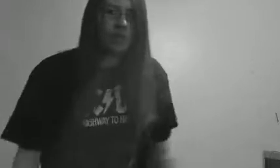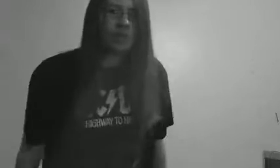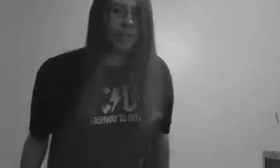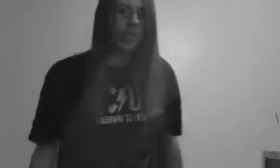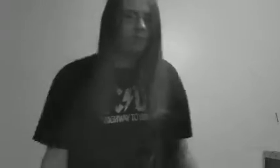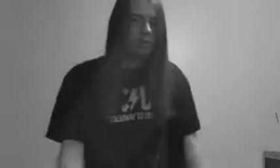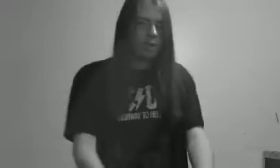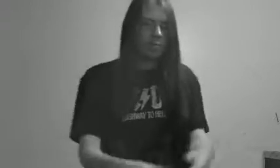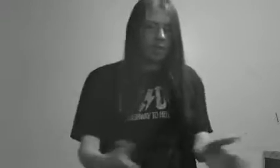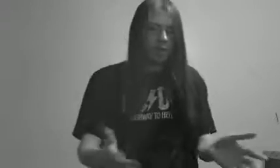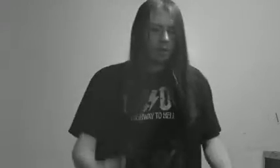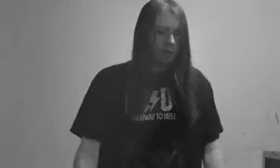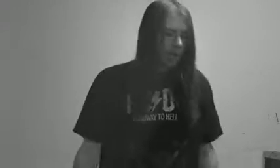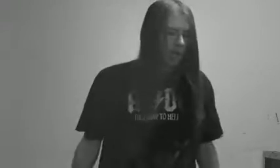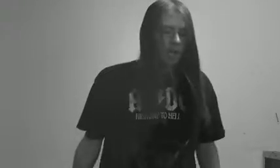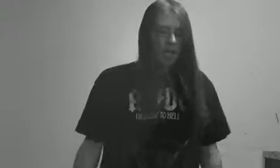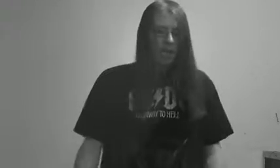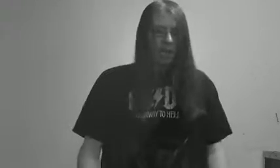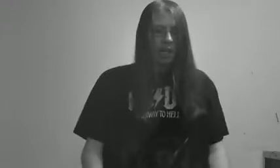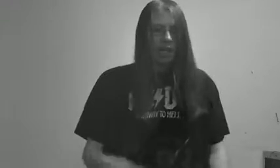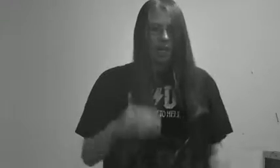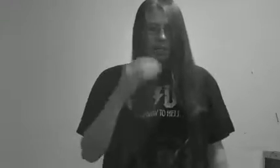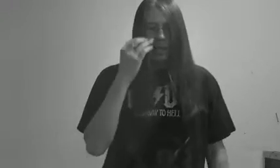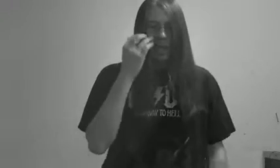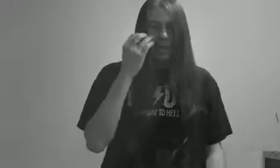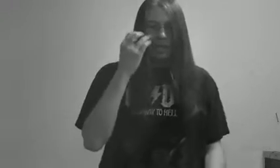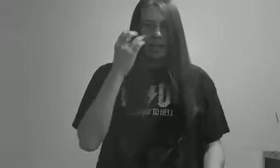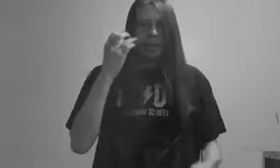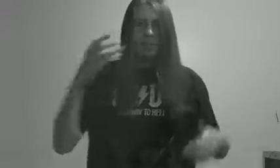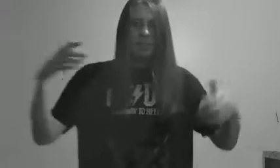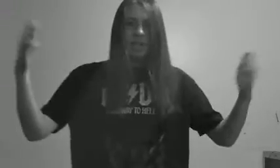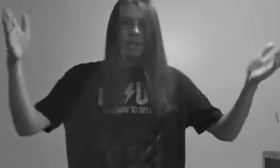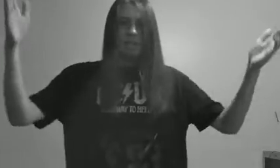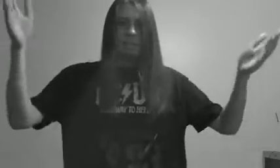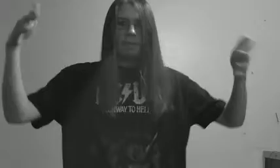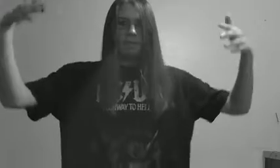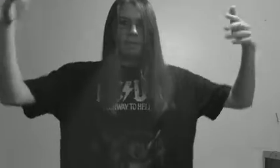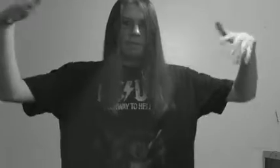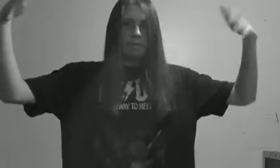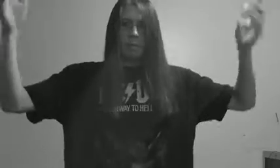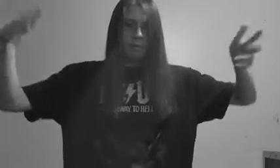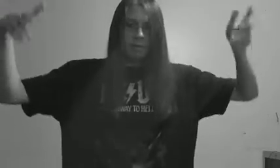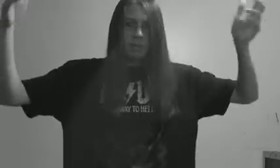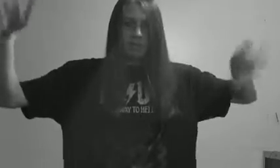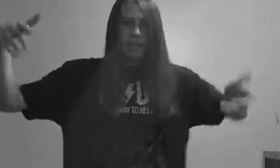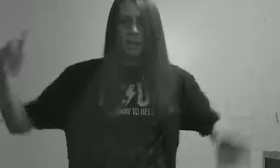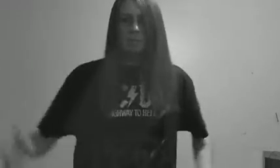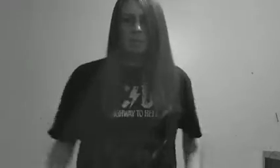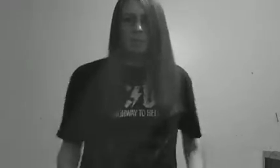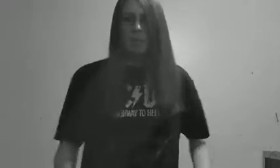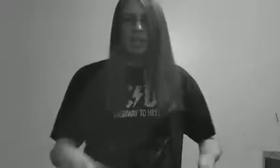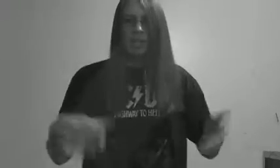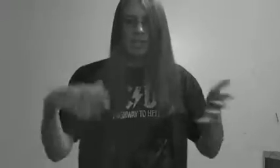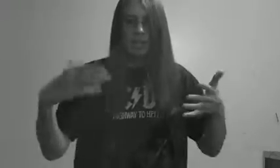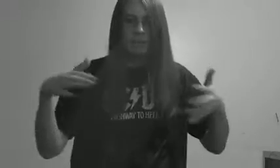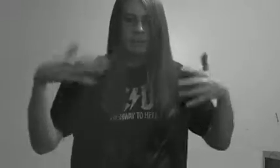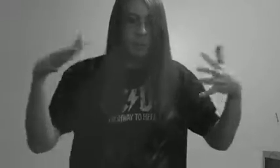y'all's love or something, I don't know. Uh, yeah, again, I'm sounding like a big famous person, which I'm not, I'm just saying, if you